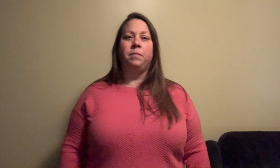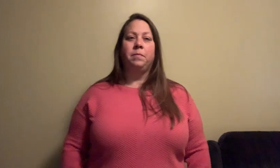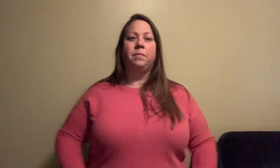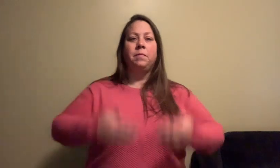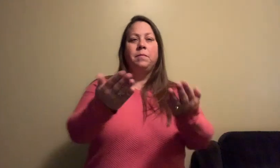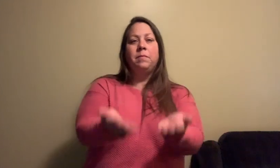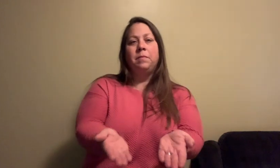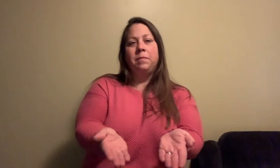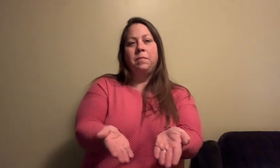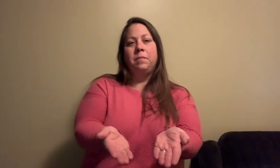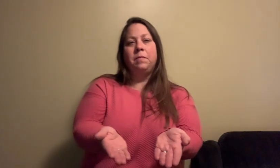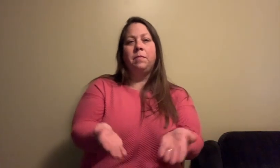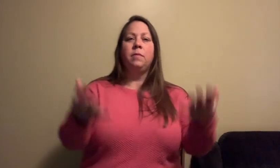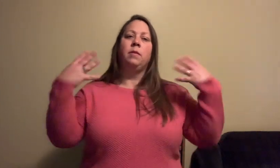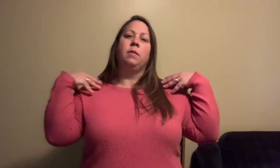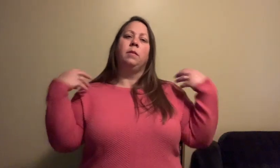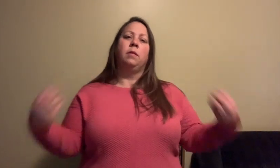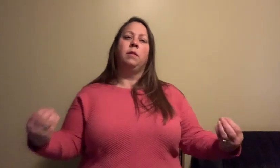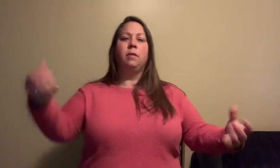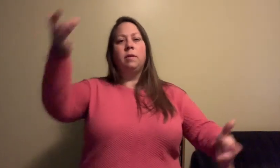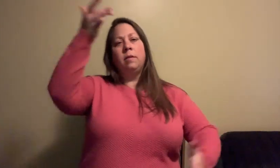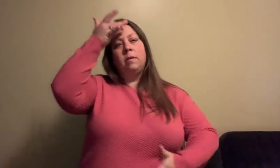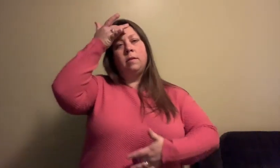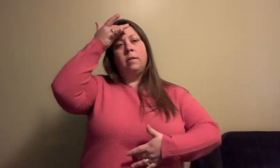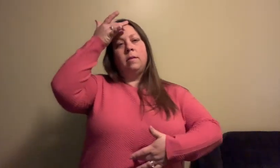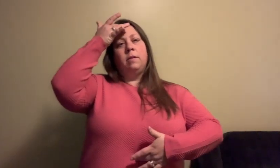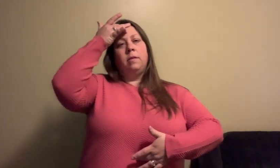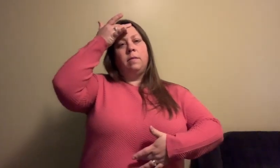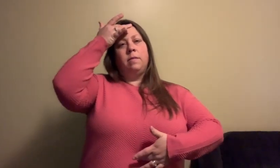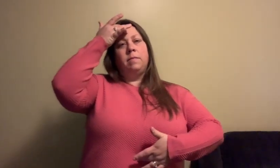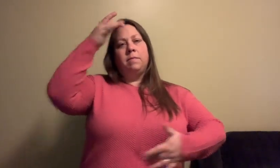One pair of hands healed the sick